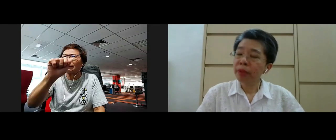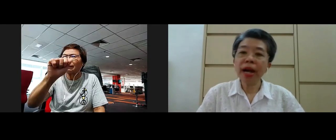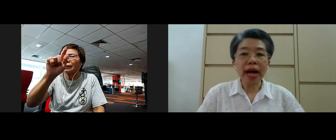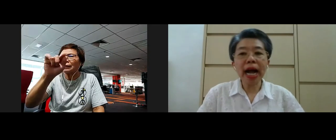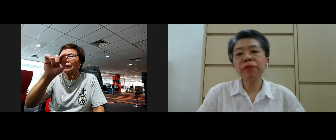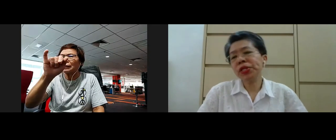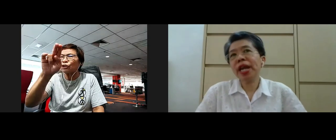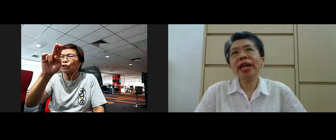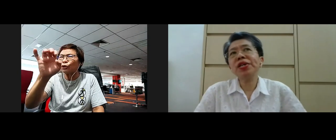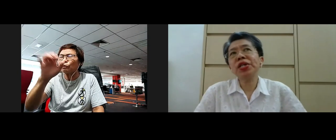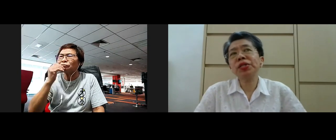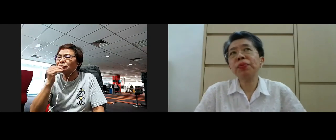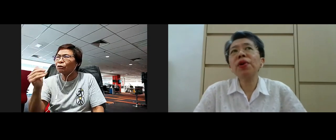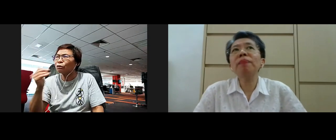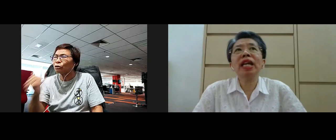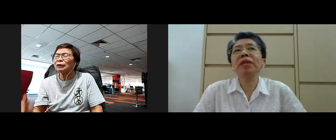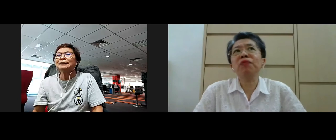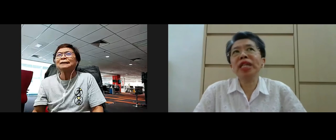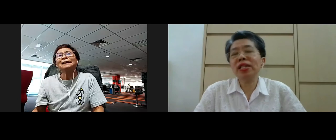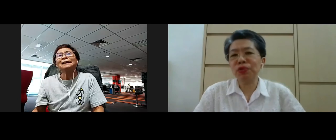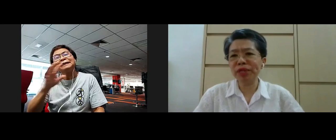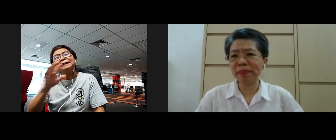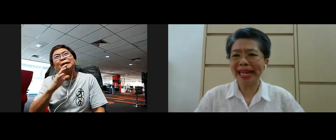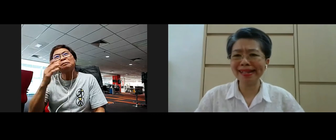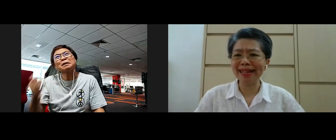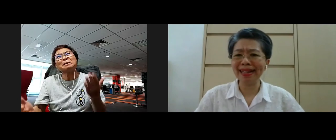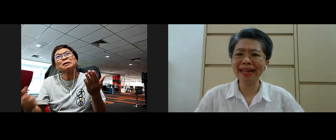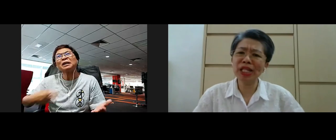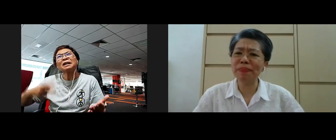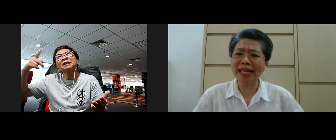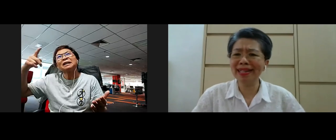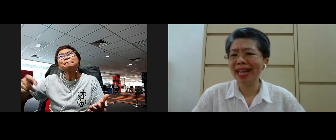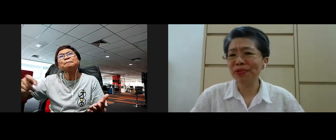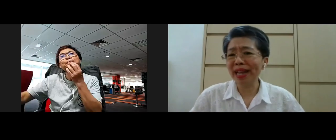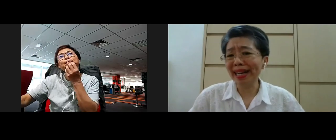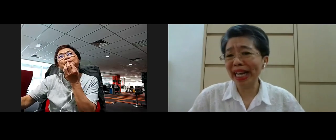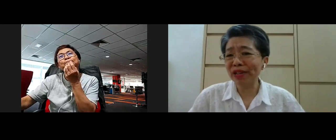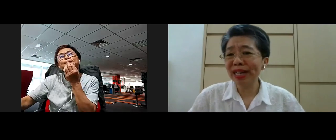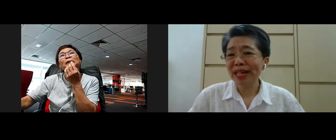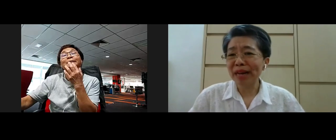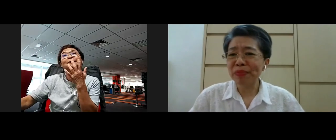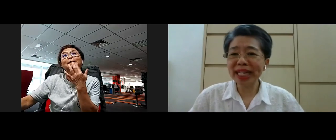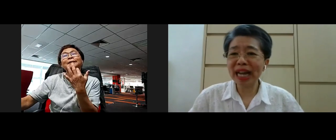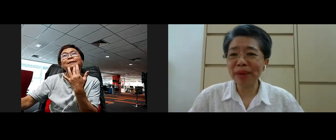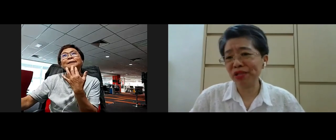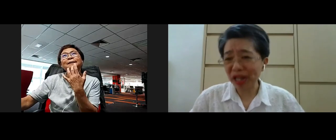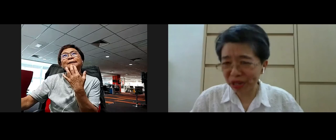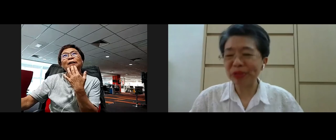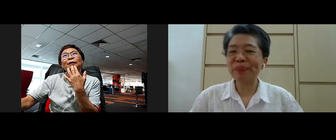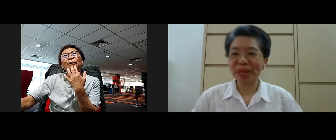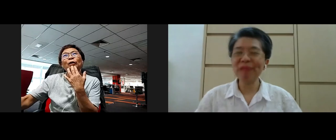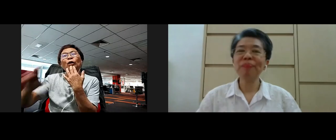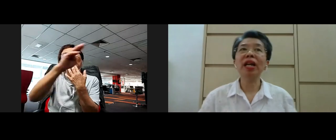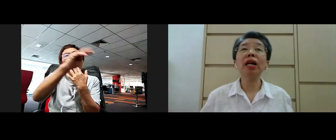yeah I would say it's probably I mean we need to do that placing yeah let's place it you know mudita plus